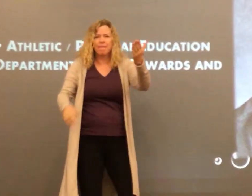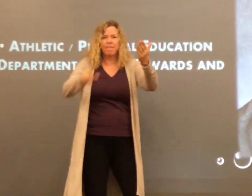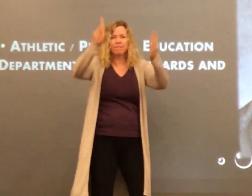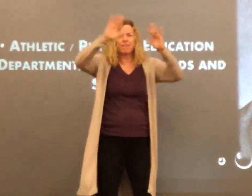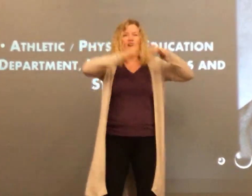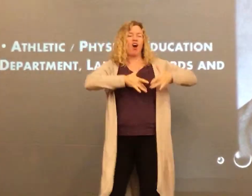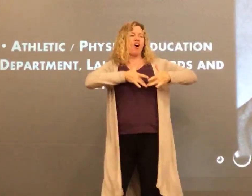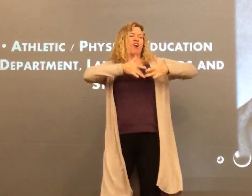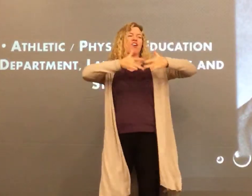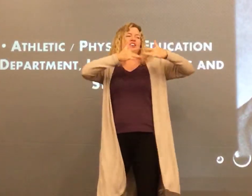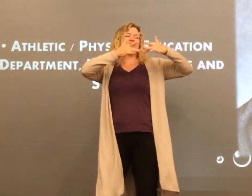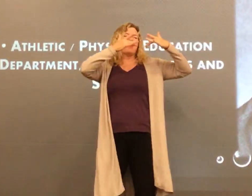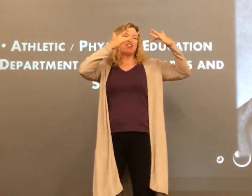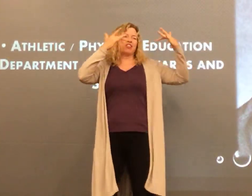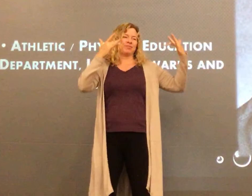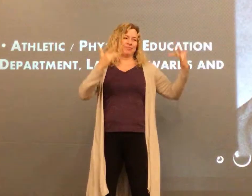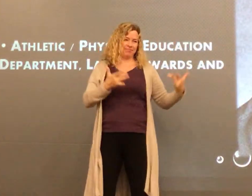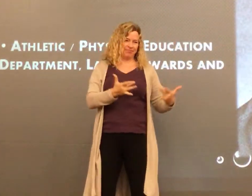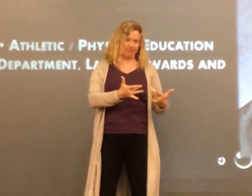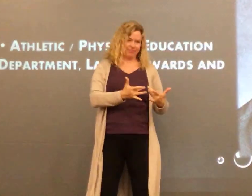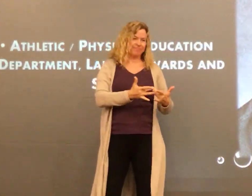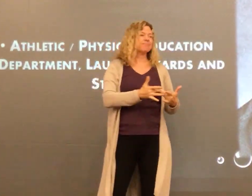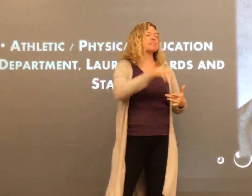Don? His heart.